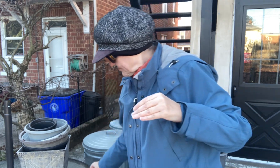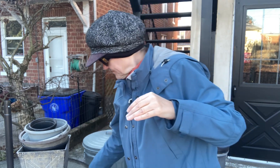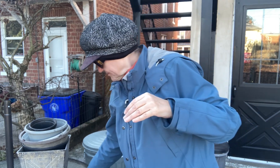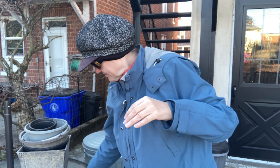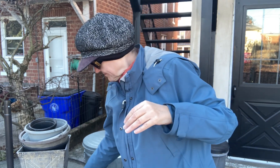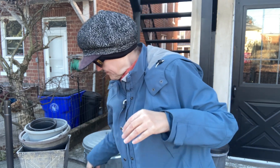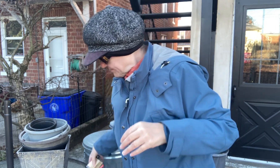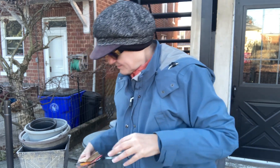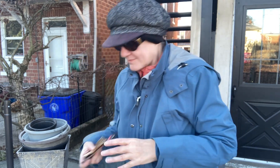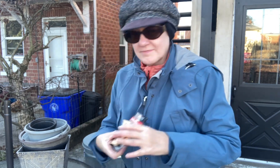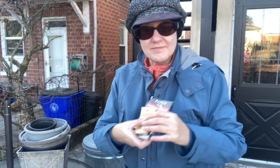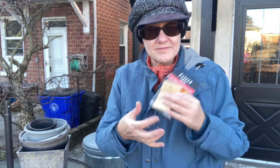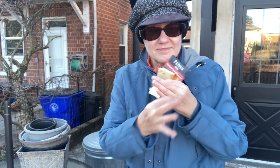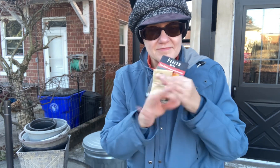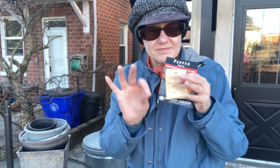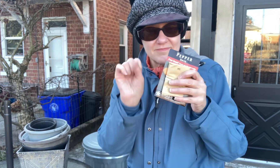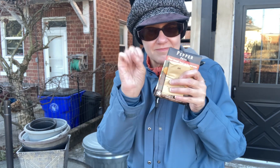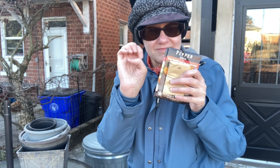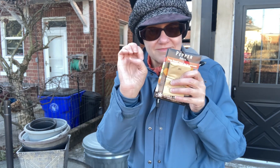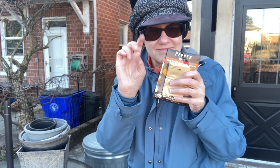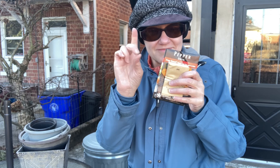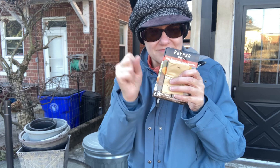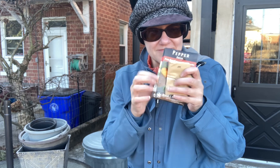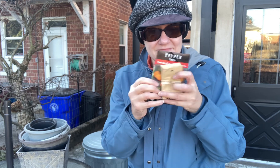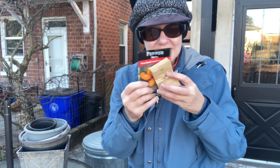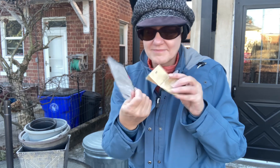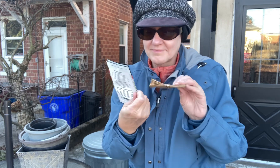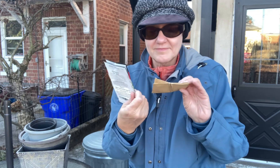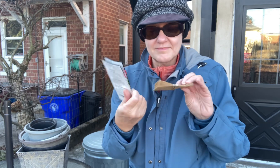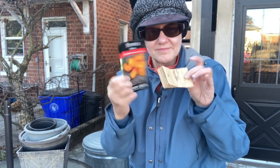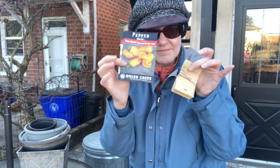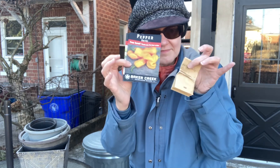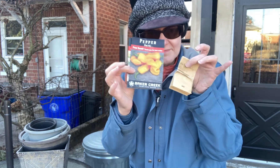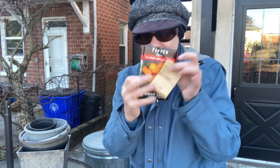things that i want to add some seeds to give away